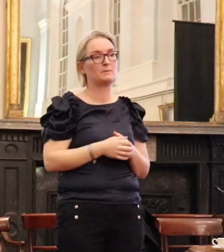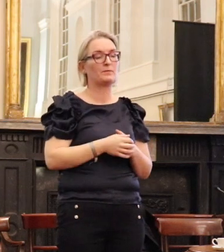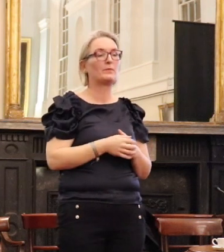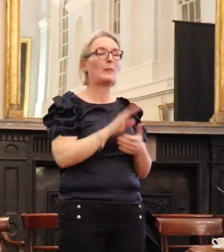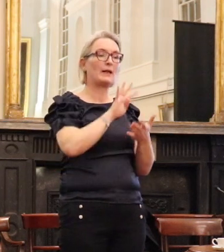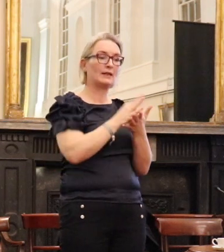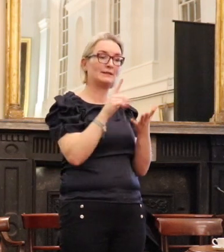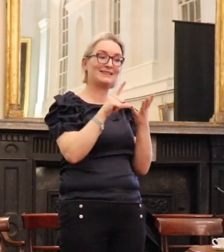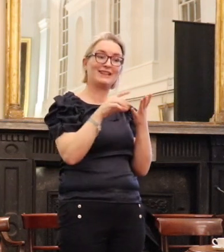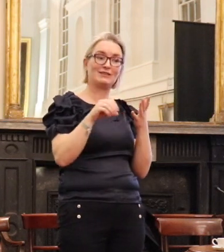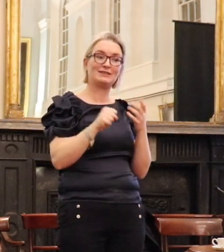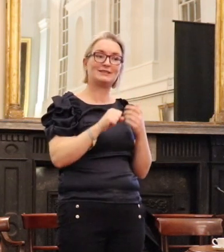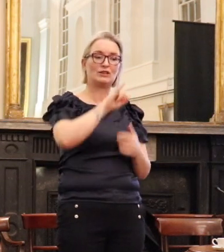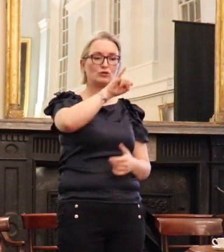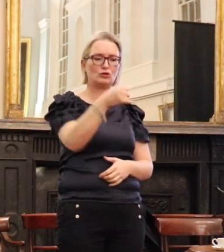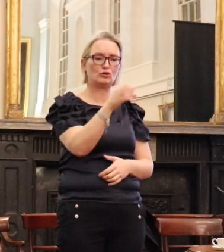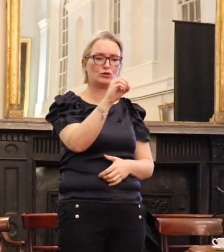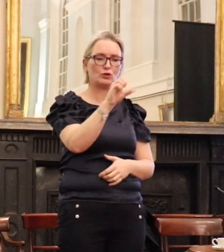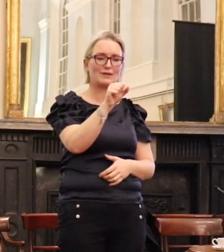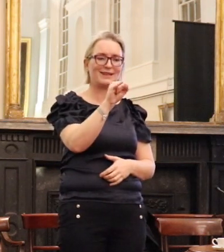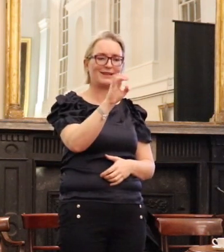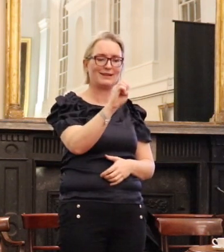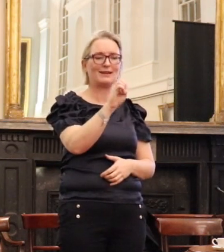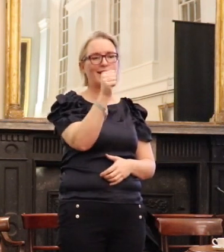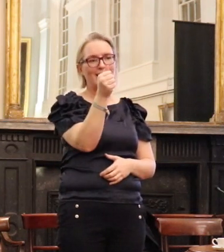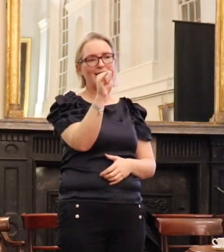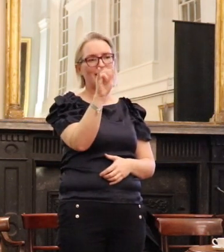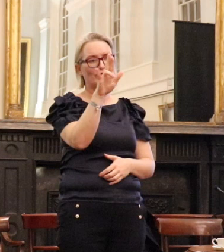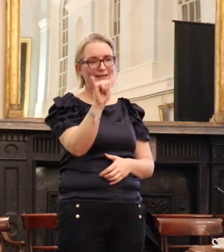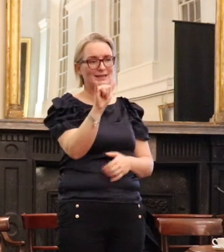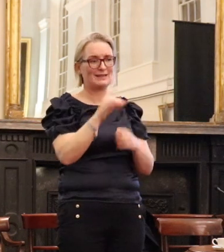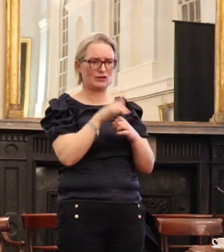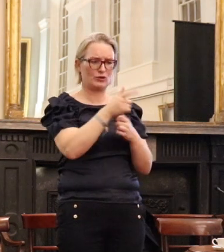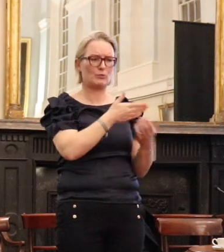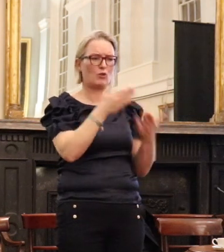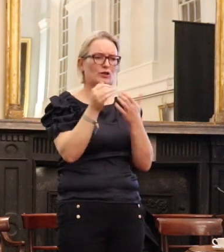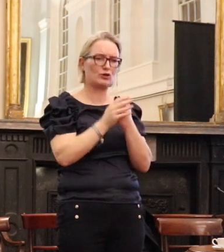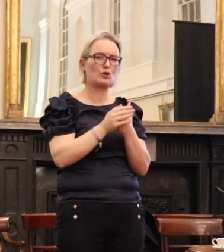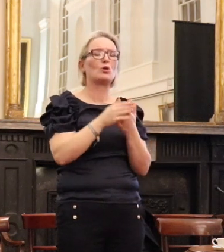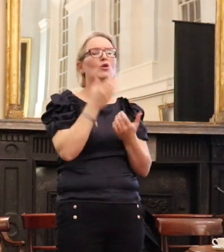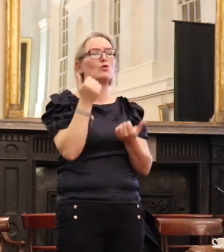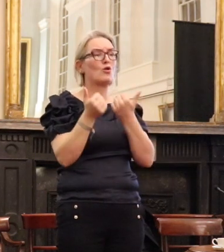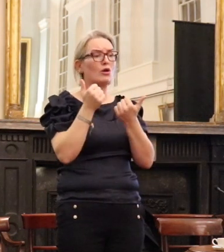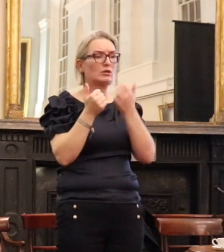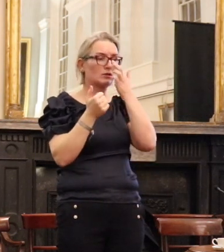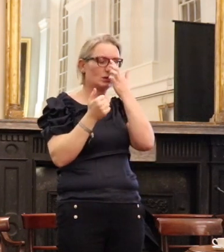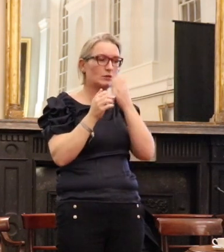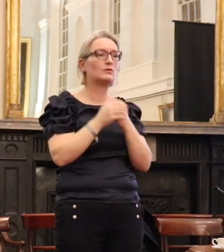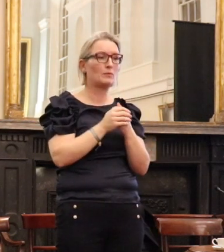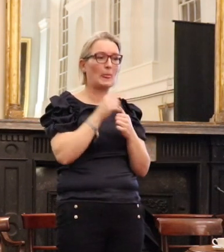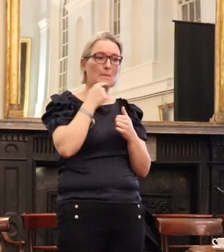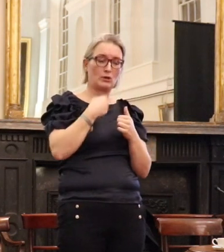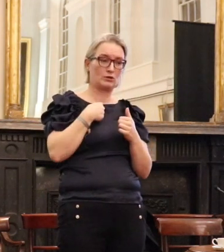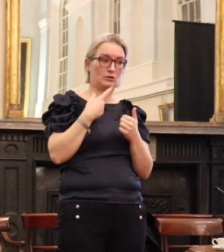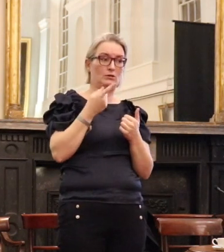Josie Aire, who is a court woman, took a case in the European Court of Human Rights, which found that Ireland was in reaching its obligations under the European